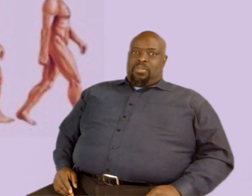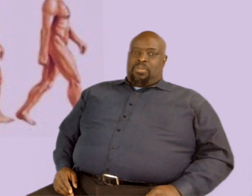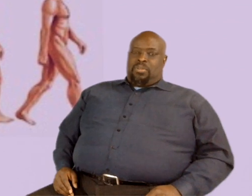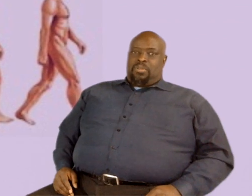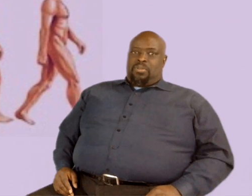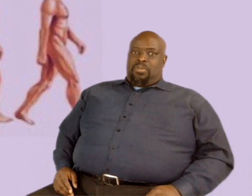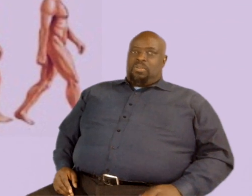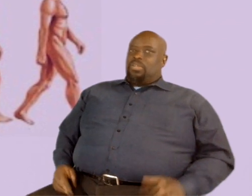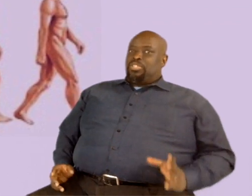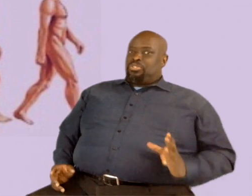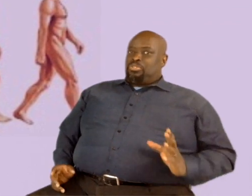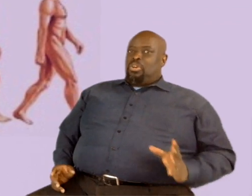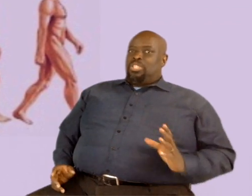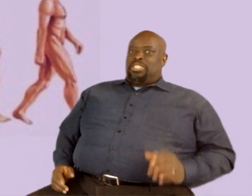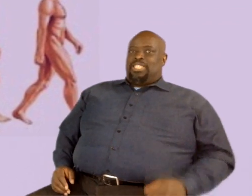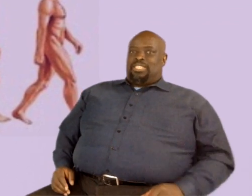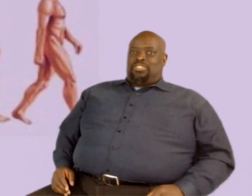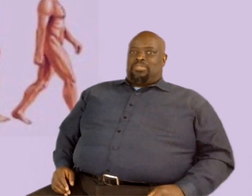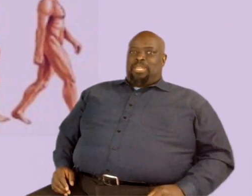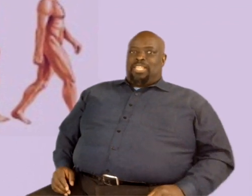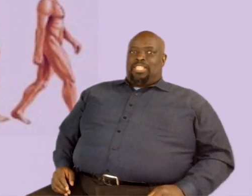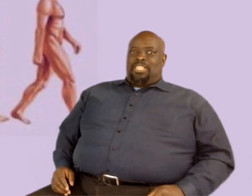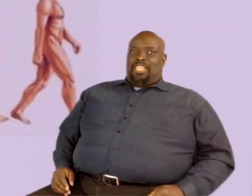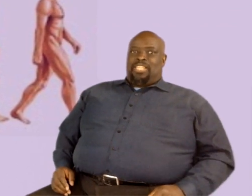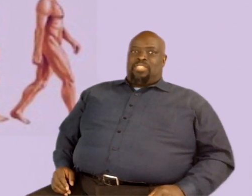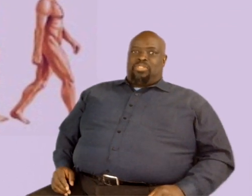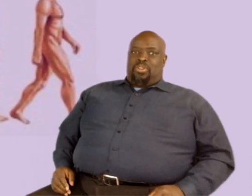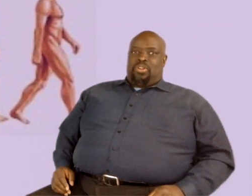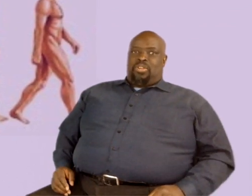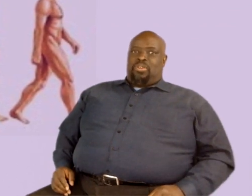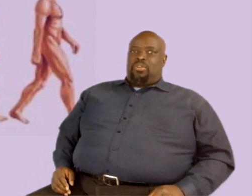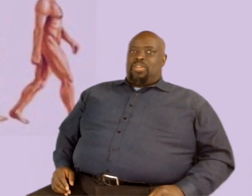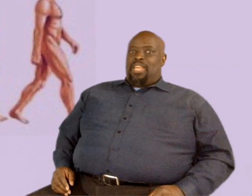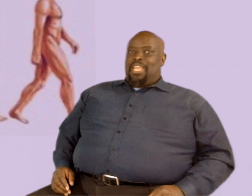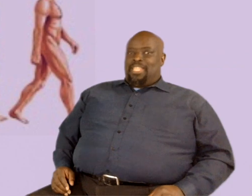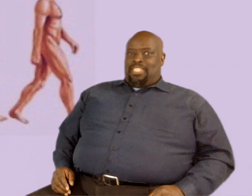Or a strong sense of smell, like a dog, or anything.